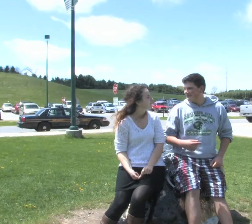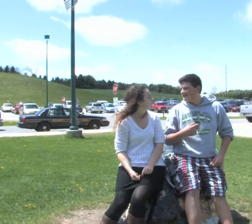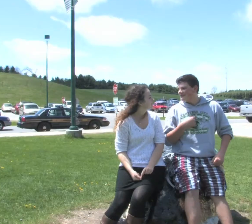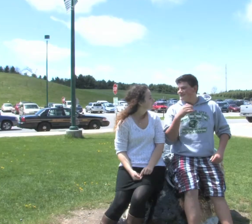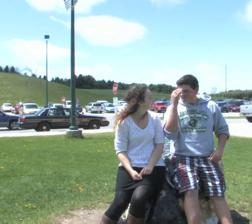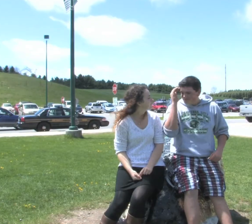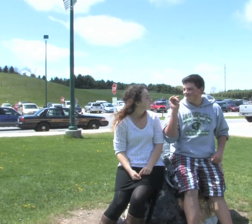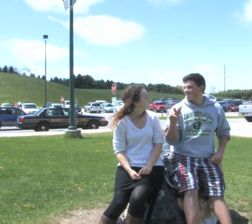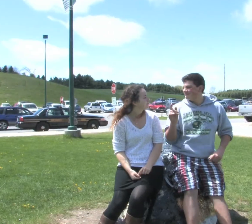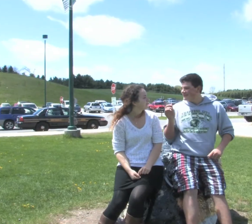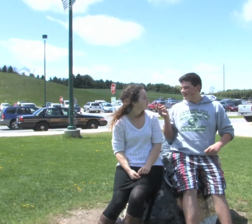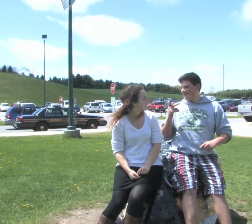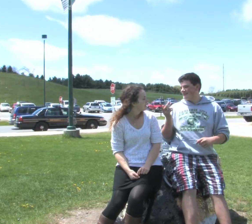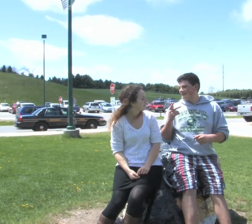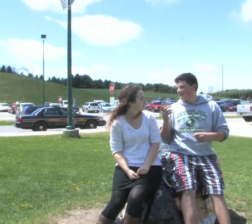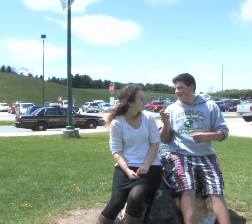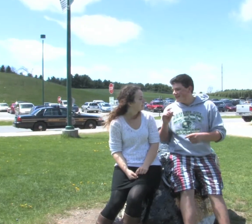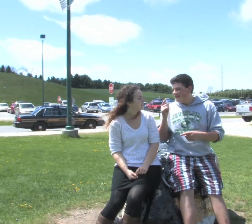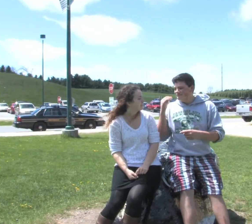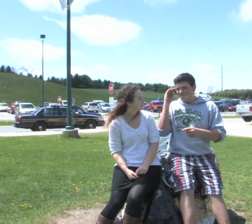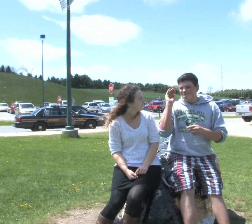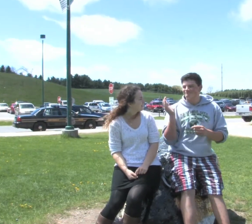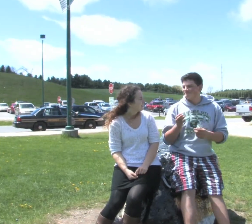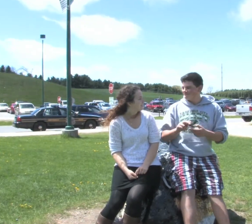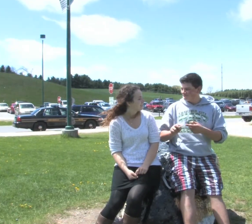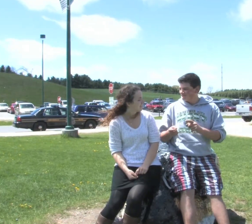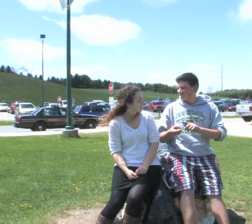I can tell that we are gonna be friends